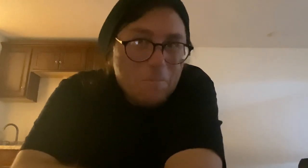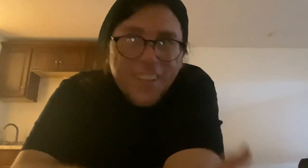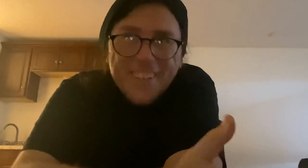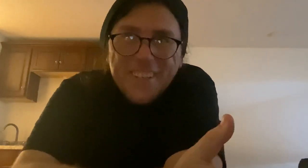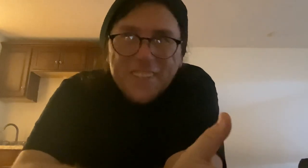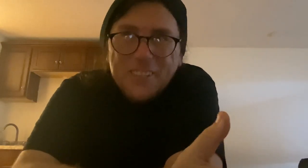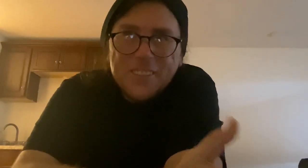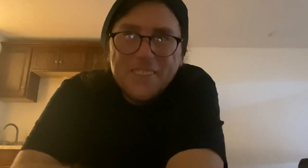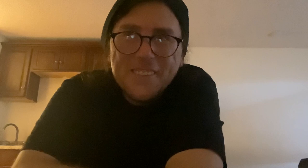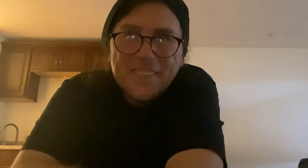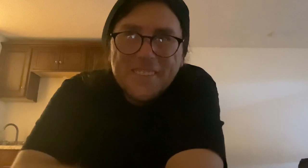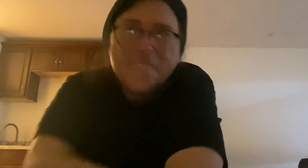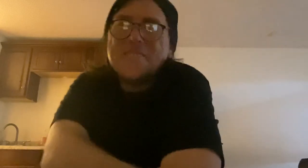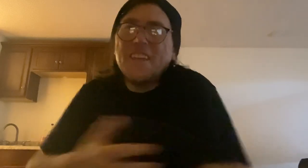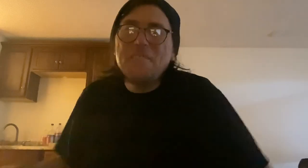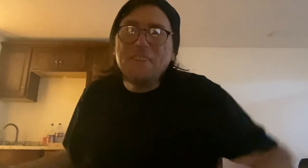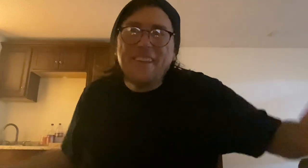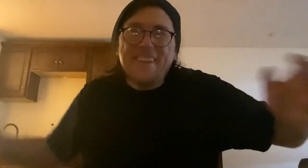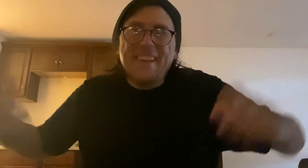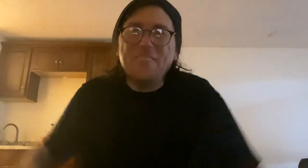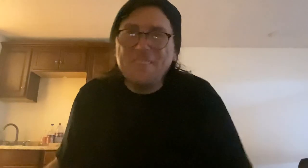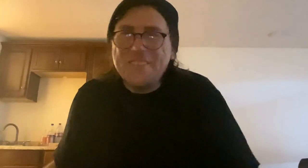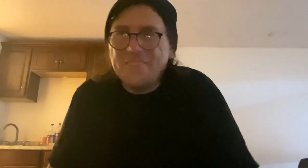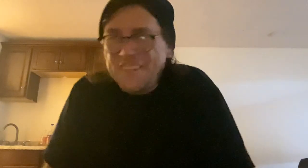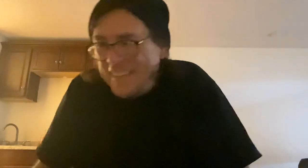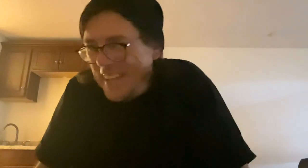You can see if you can get away with something like that.